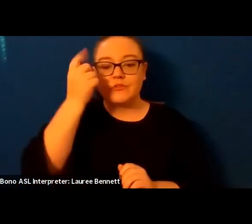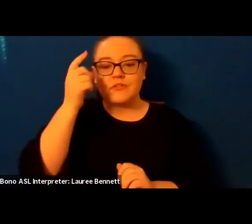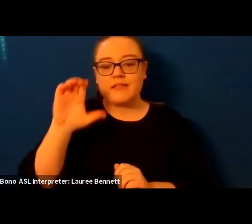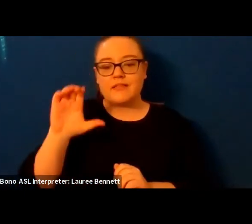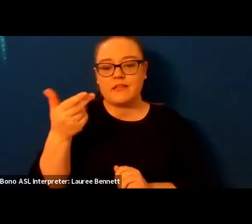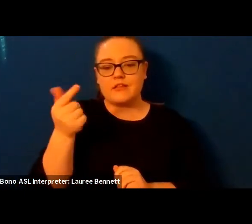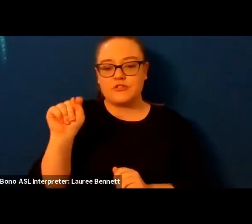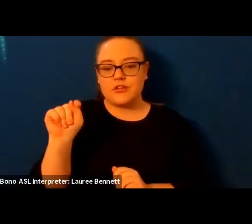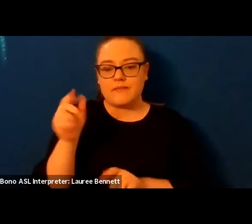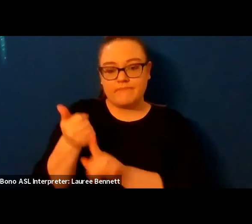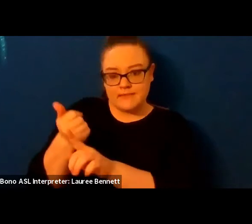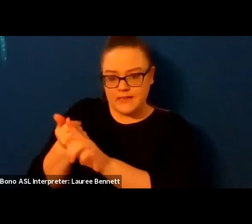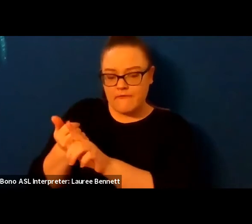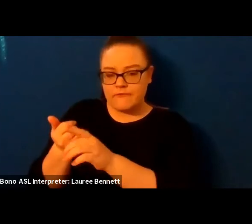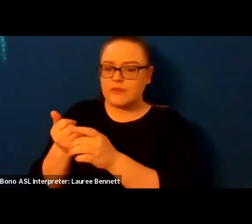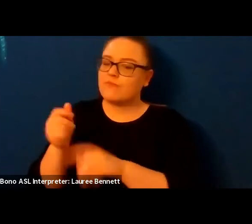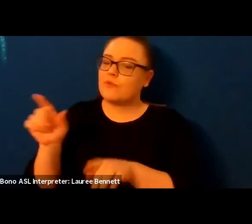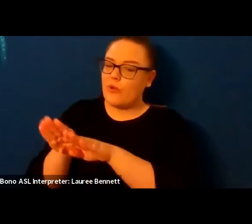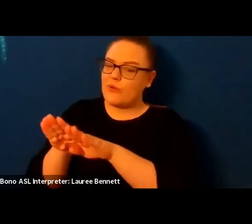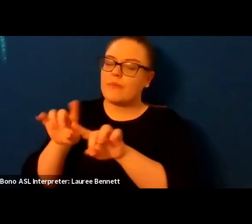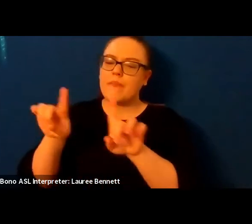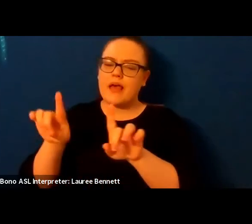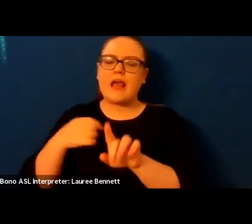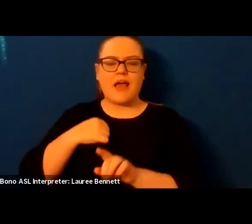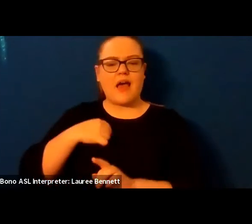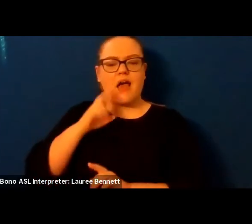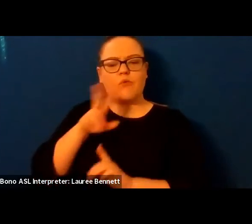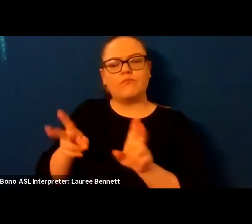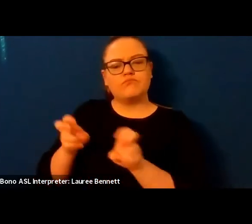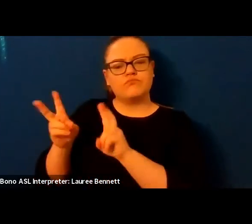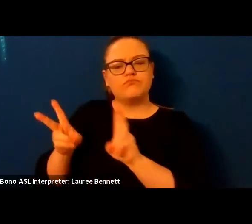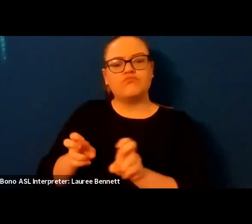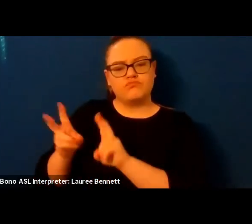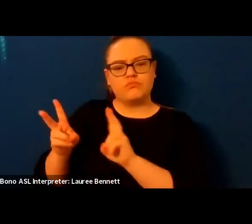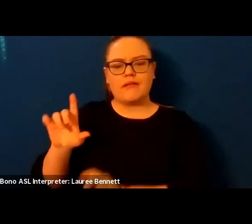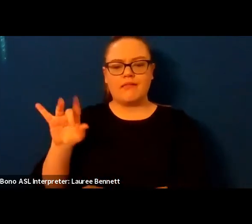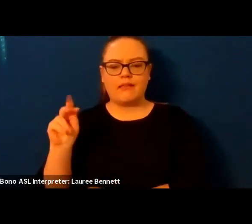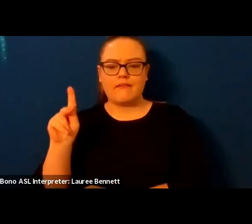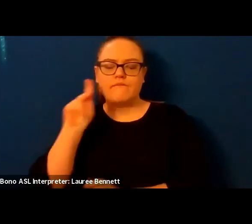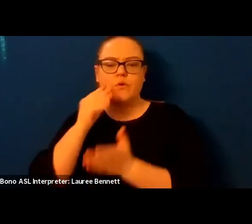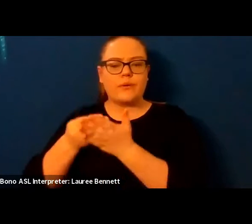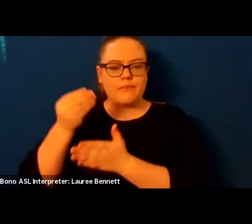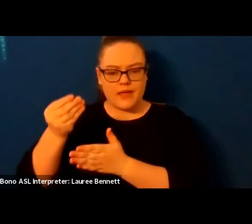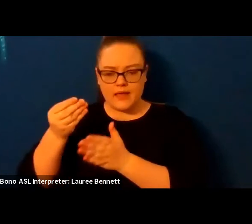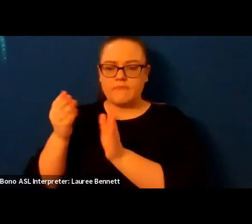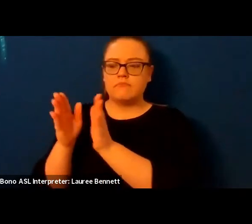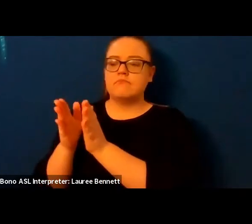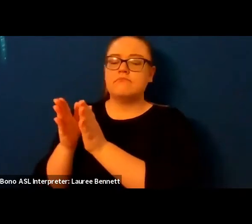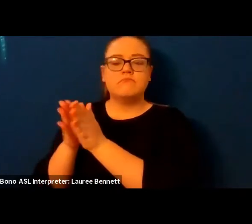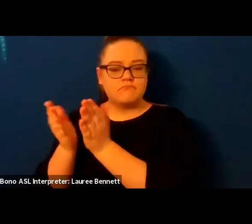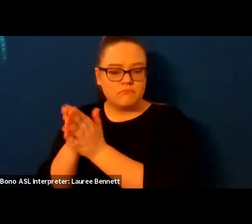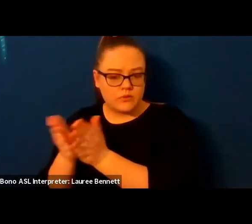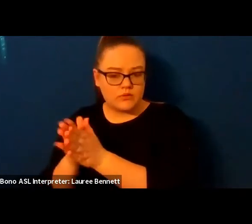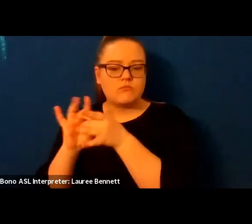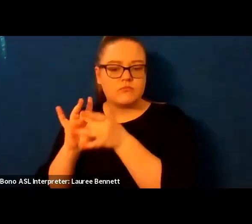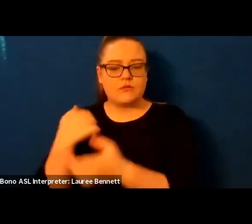will be dropping links to purchase from our authors from literati and there will be a link in the description below if you are watching